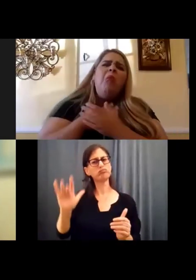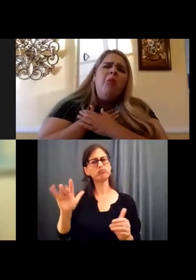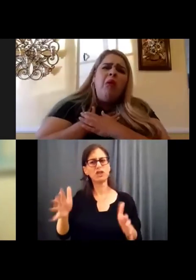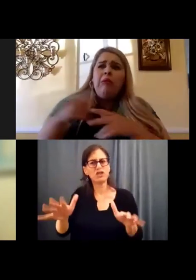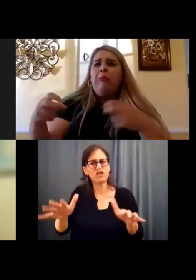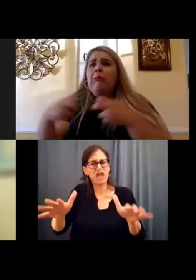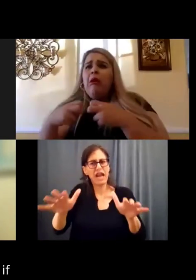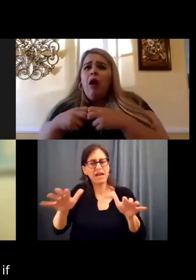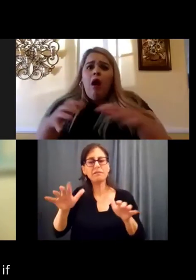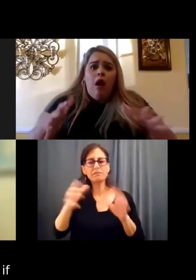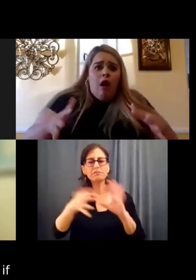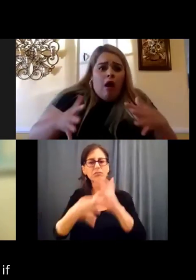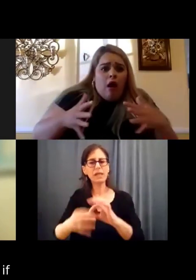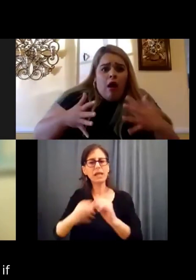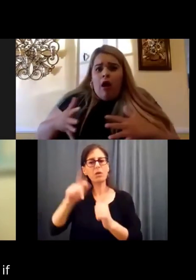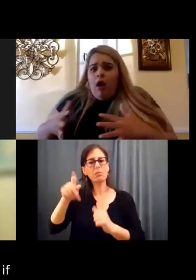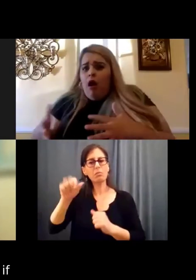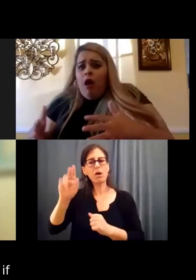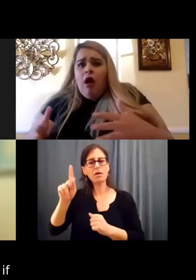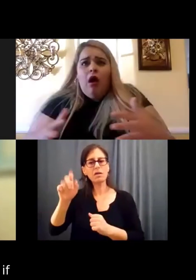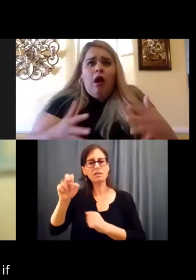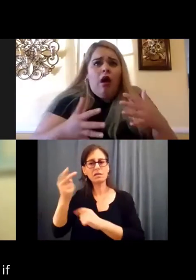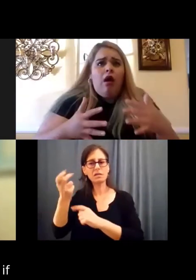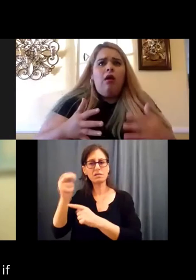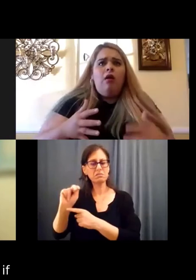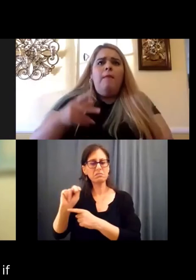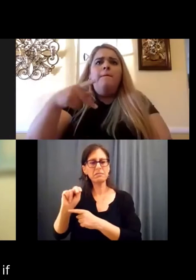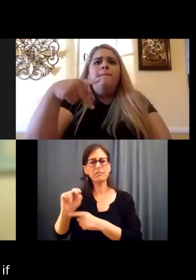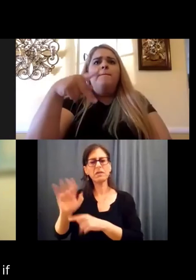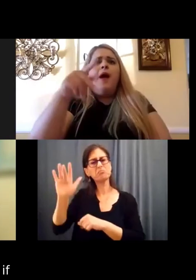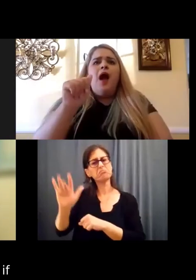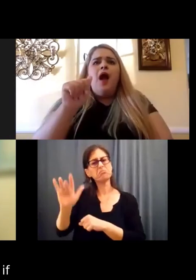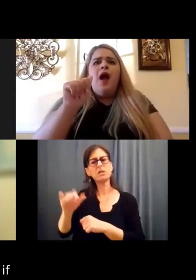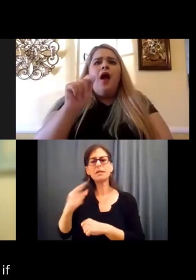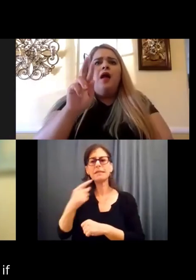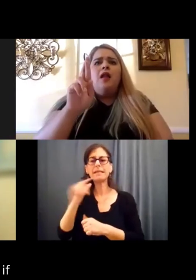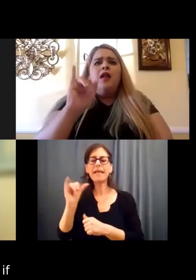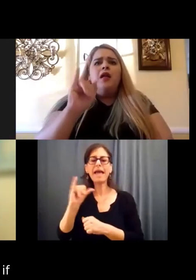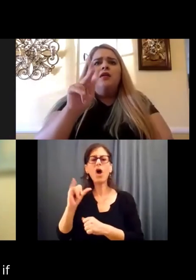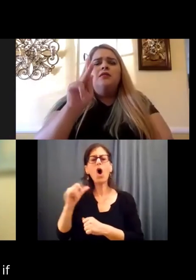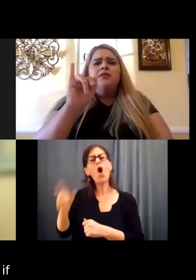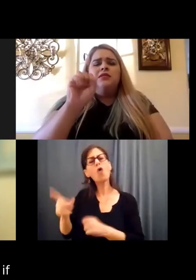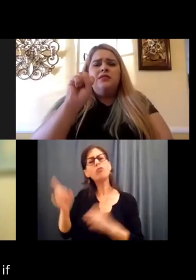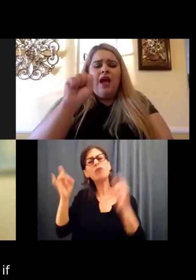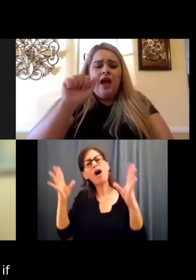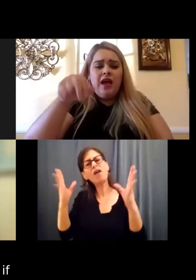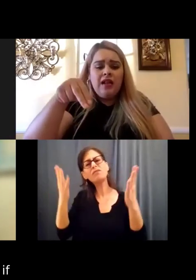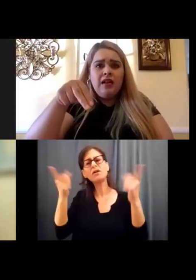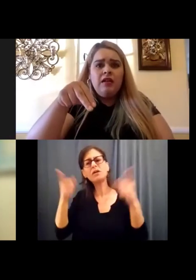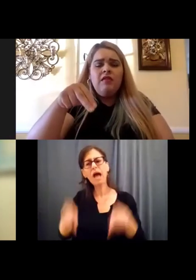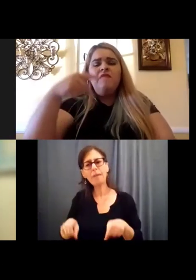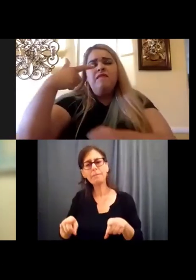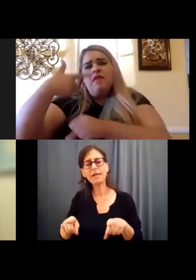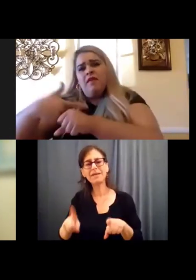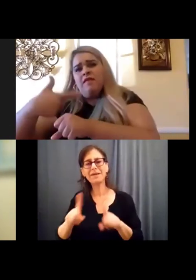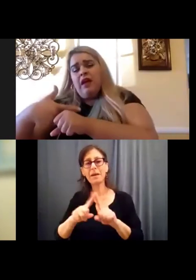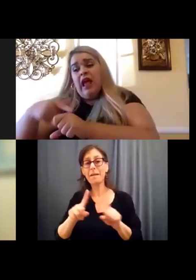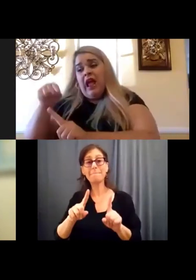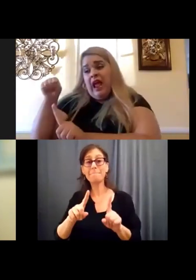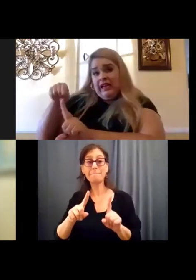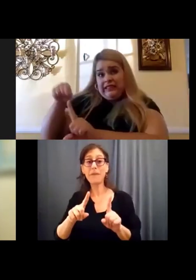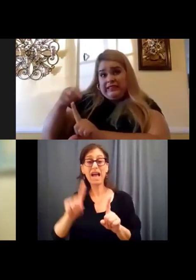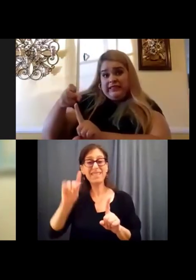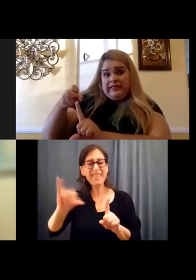are, that are characteristics of Parkinson's disease as if to say, what a tragedy. And yet this was just